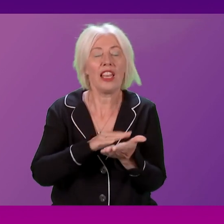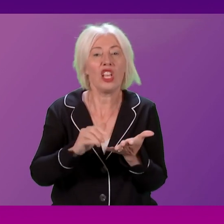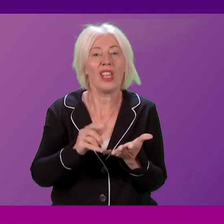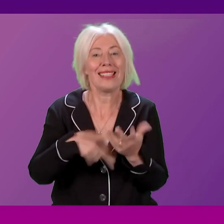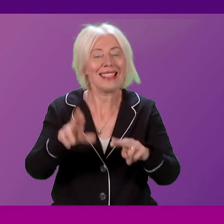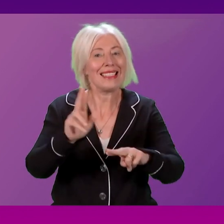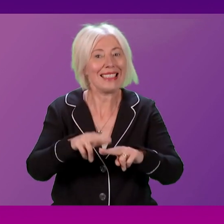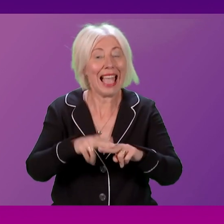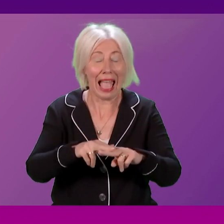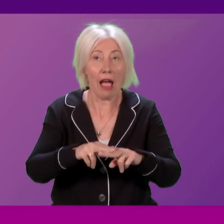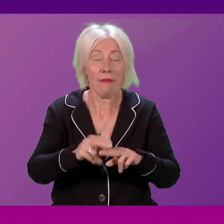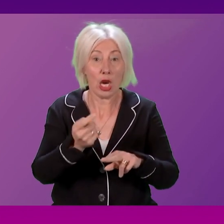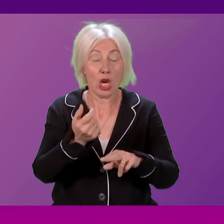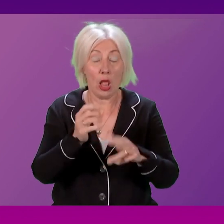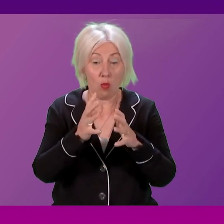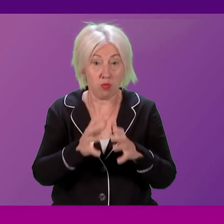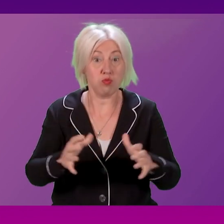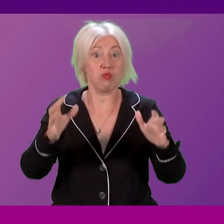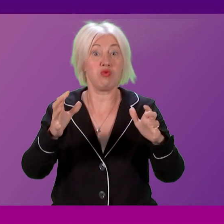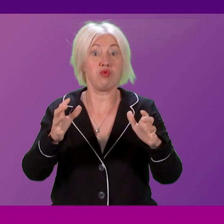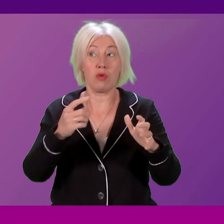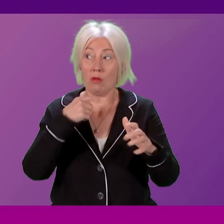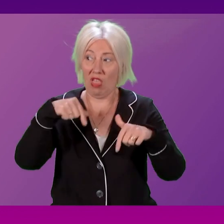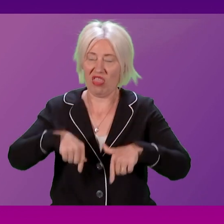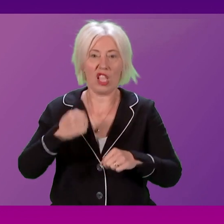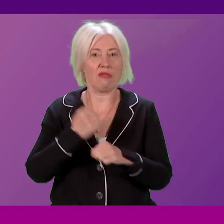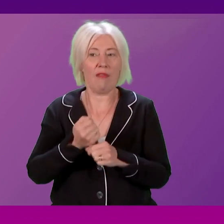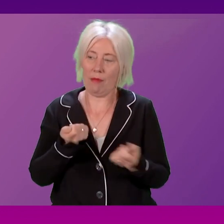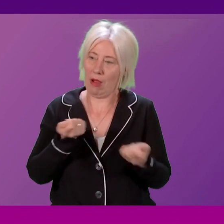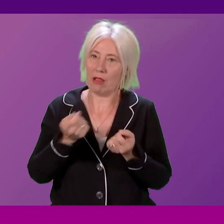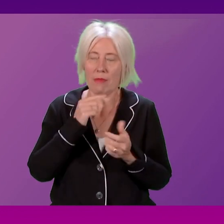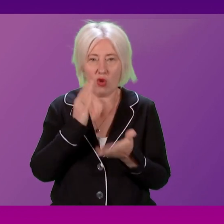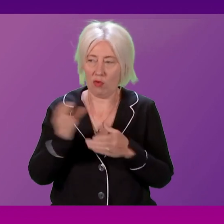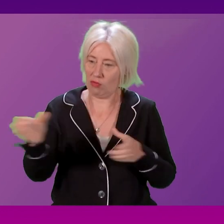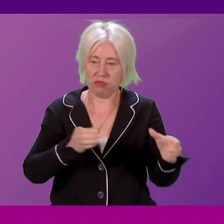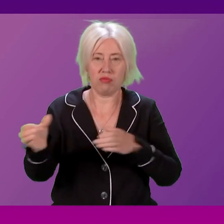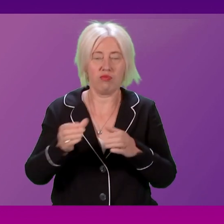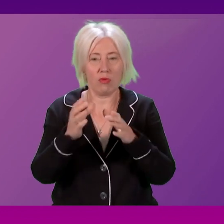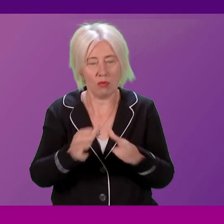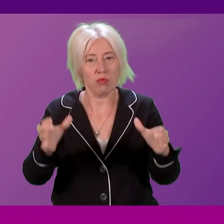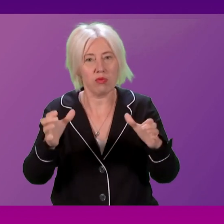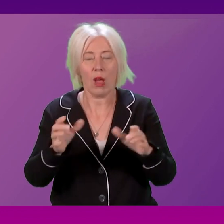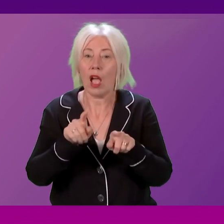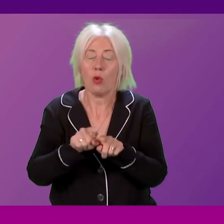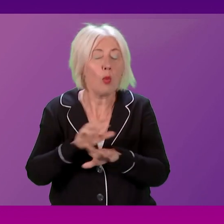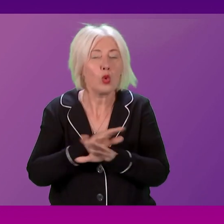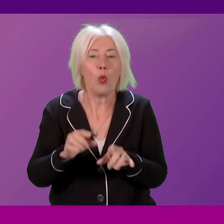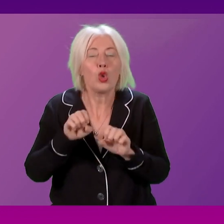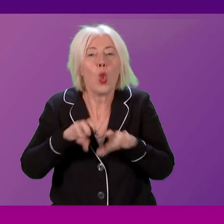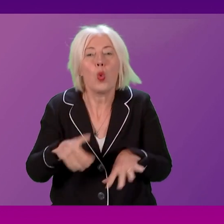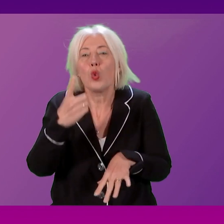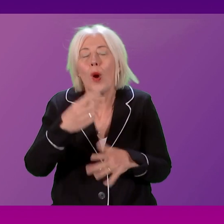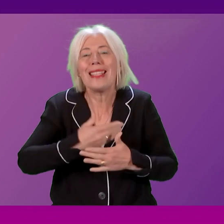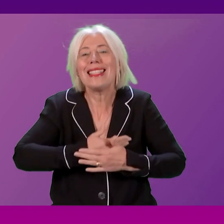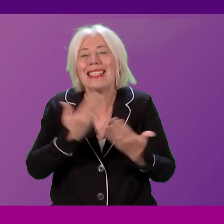at near record levels, as they are under this government. But also making sure that we don't lose a single day of the